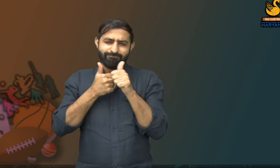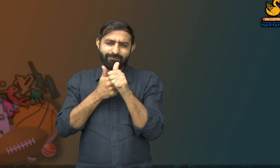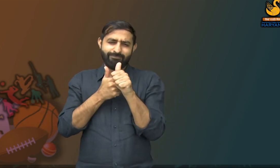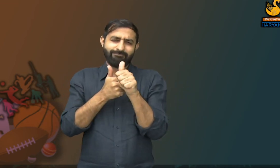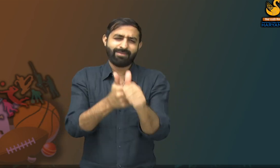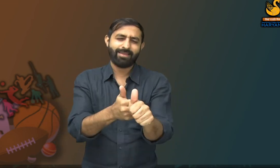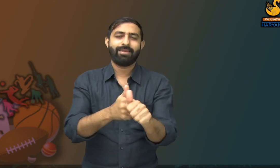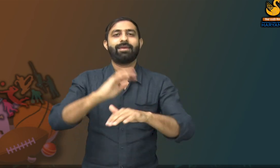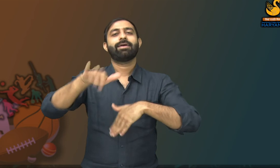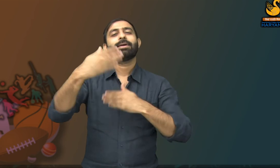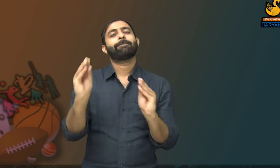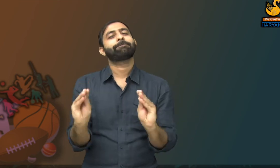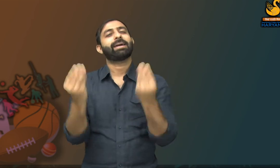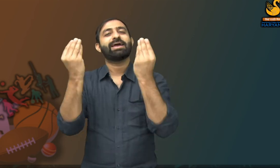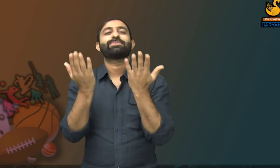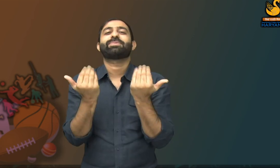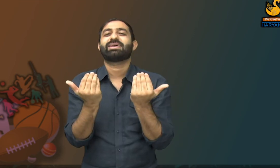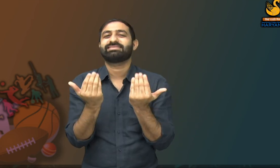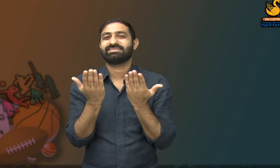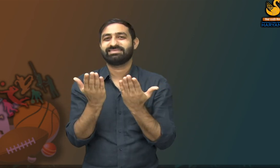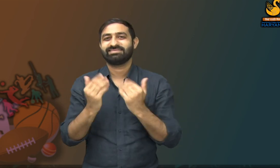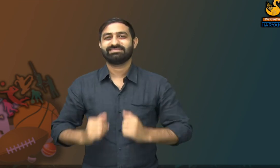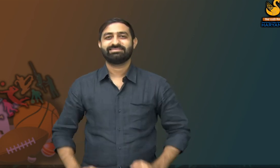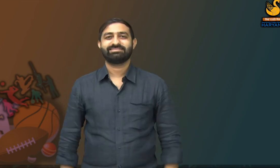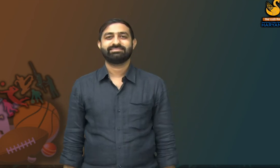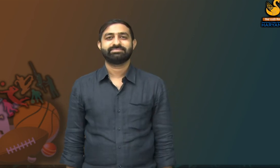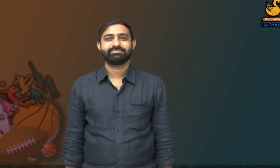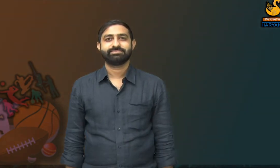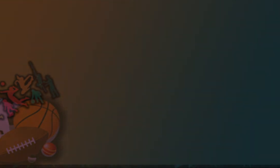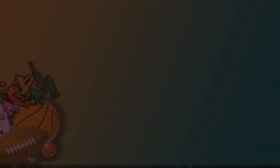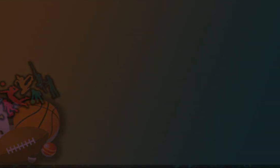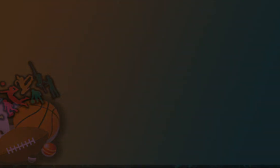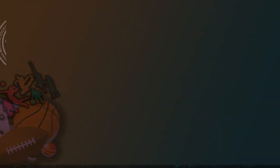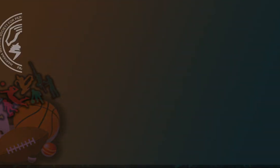nutritious diet. This will help you to improve your health. This